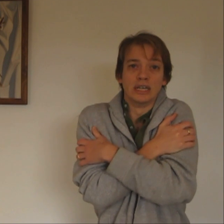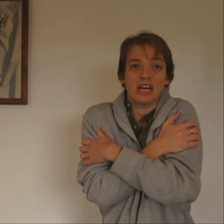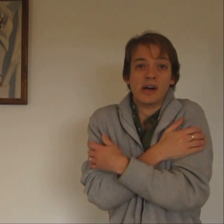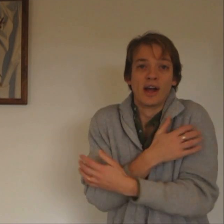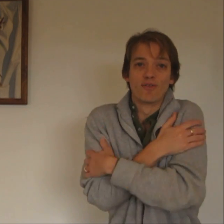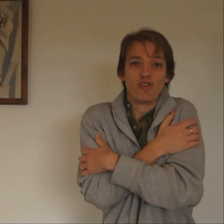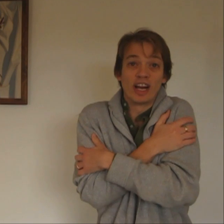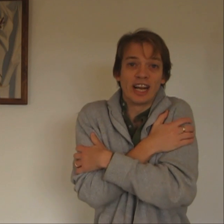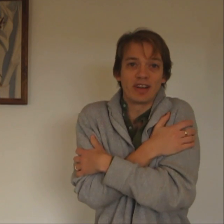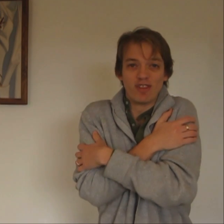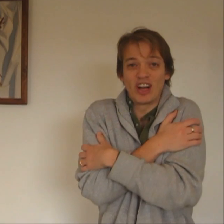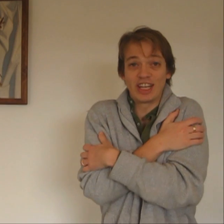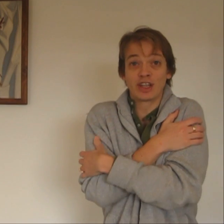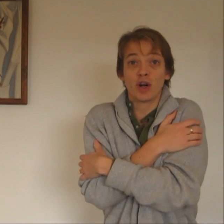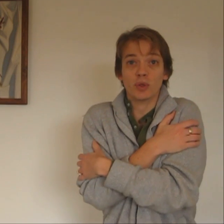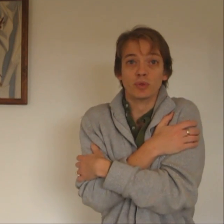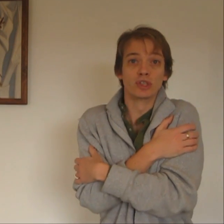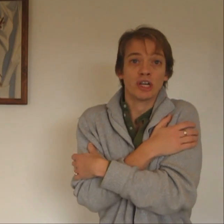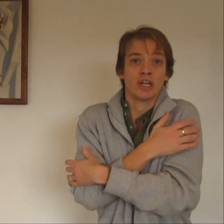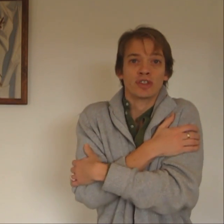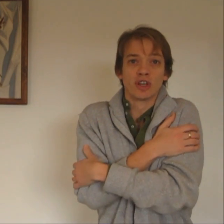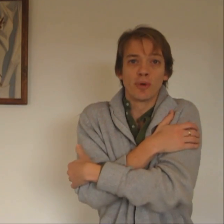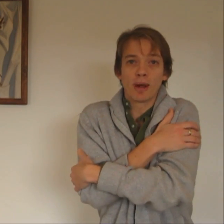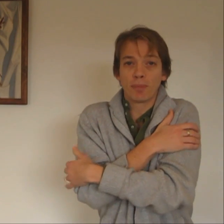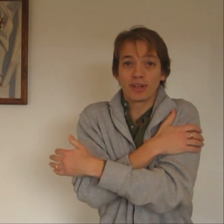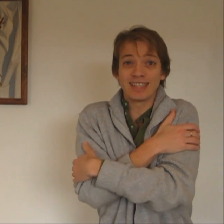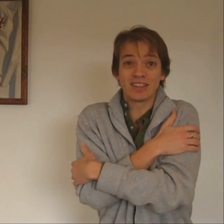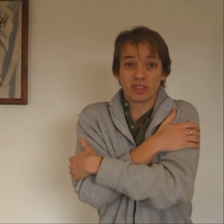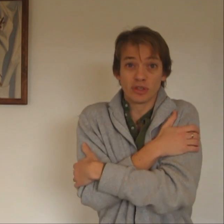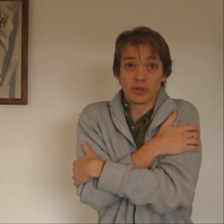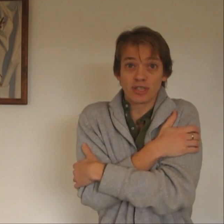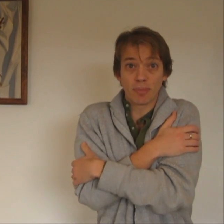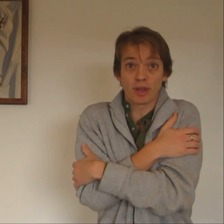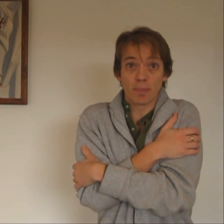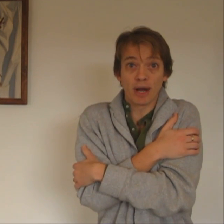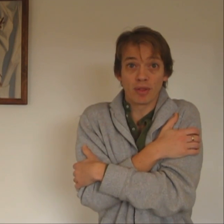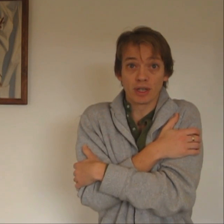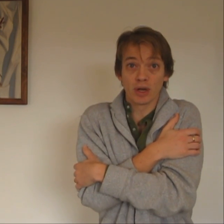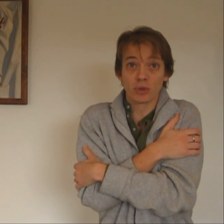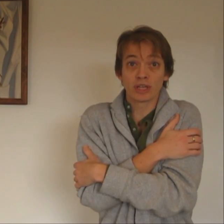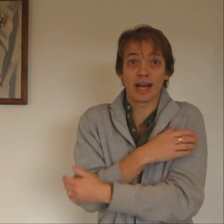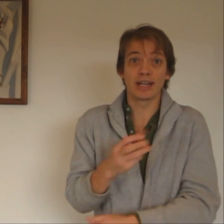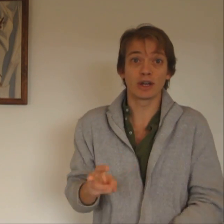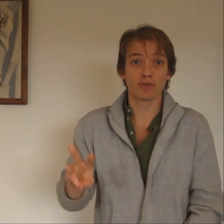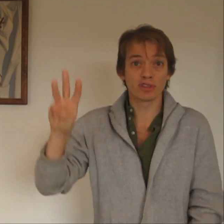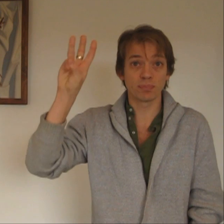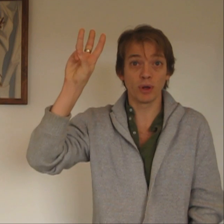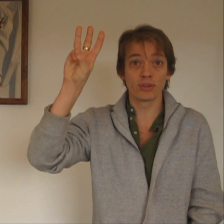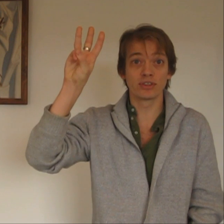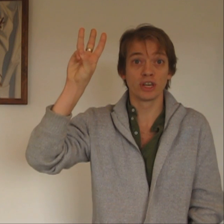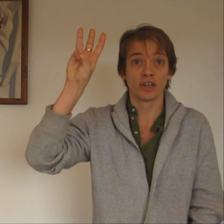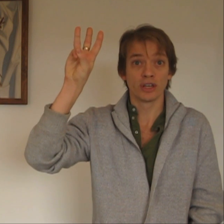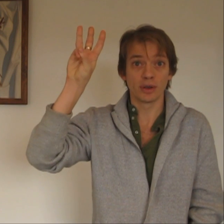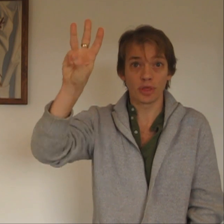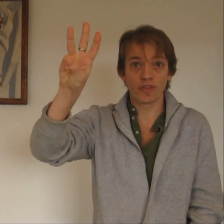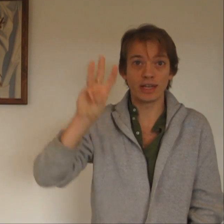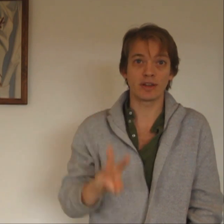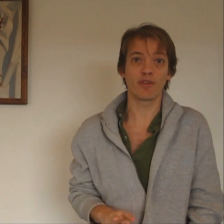I'm really, really cold. So my body needs to do something about the cold, and it can respond in three different